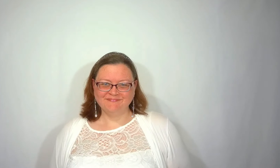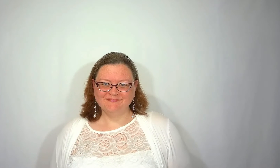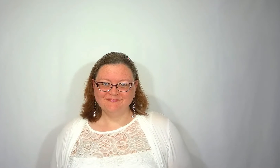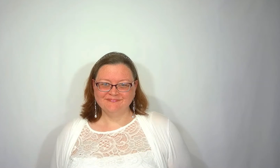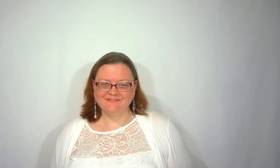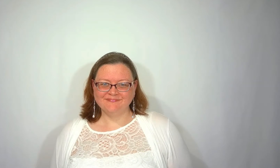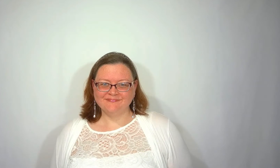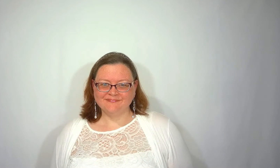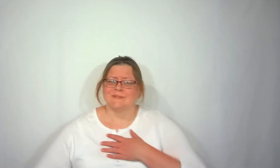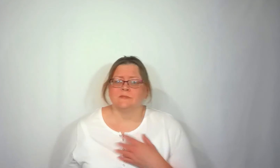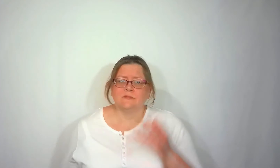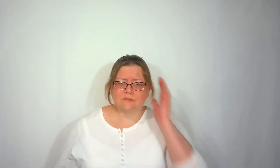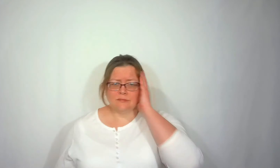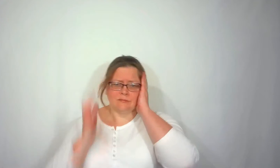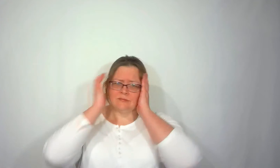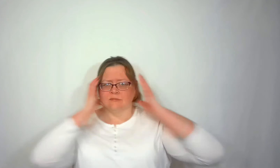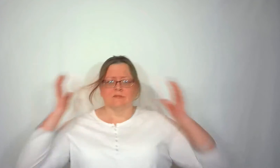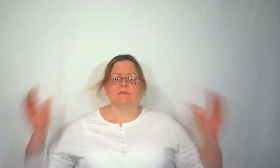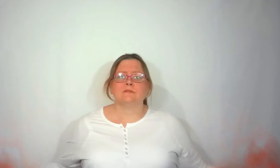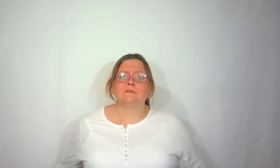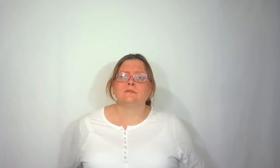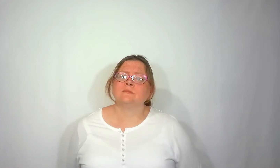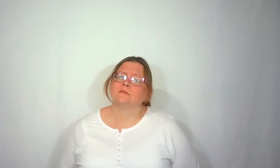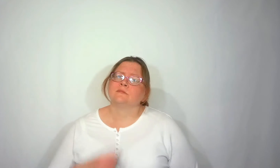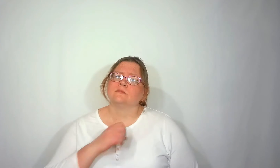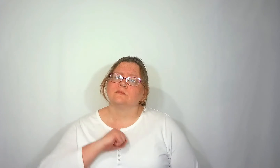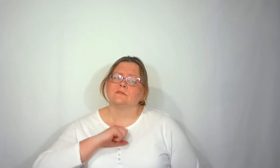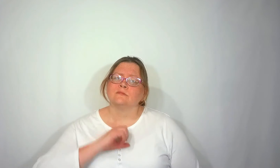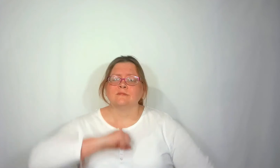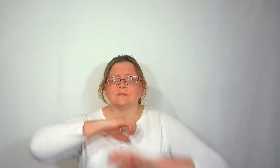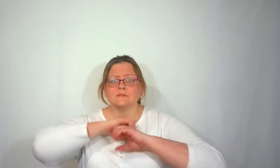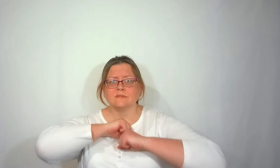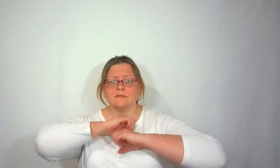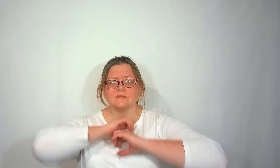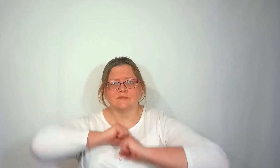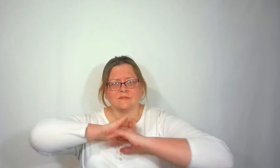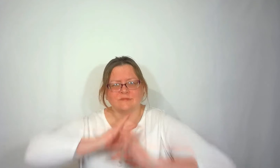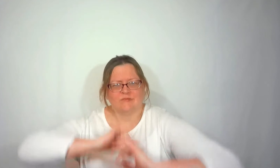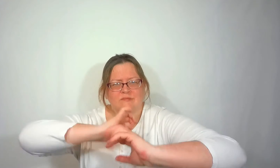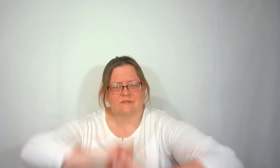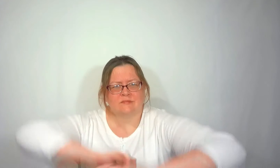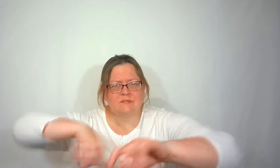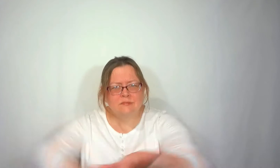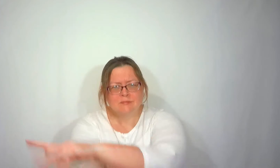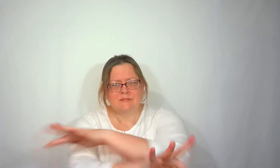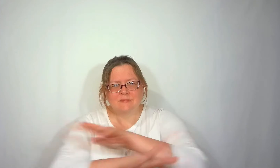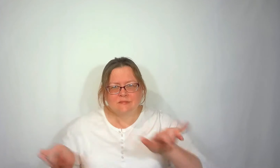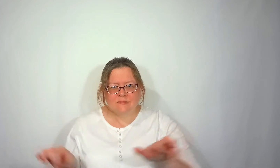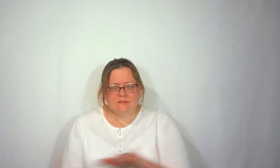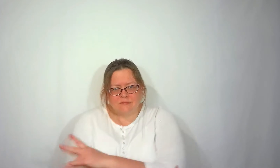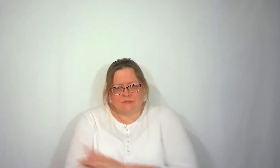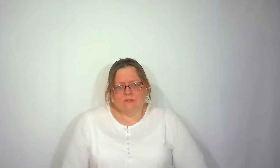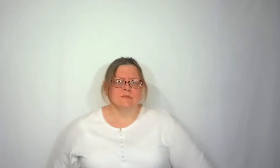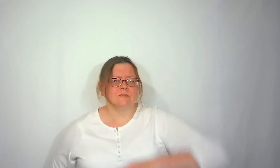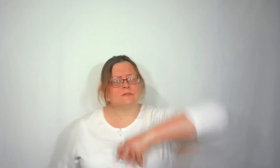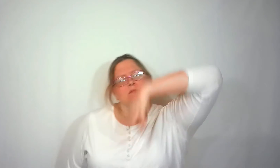I can barely sleep Cause my heart is always racing Chasing, pacing Round the room